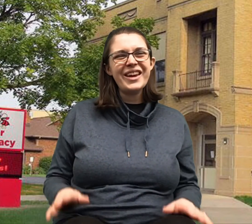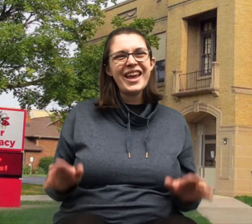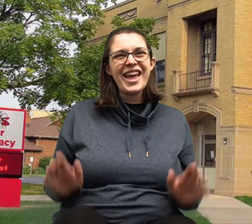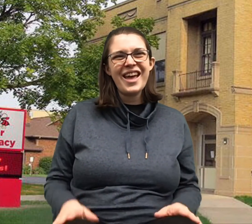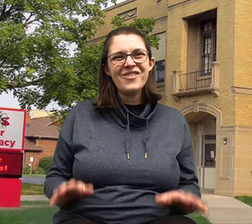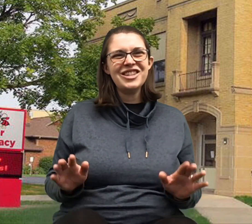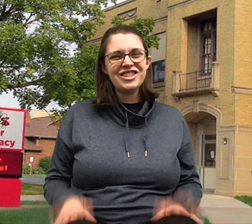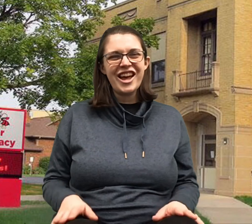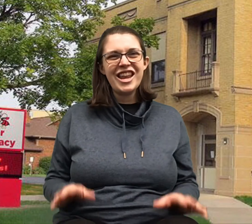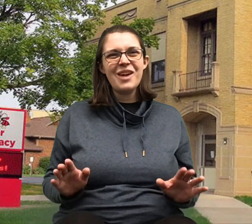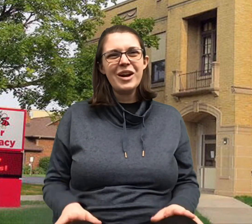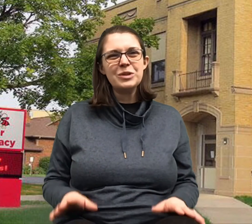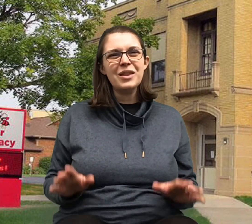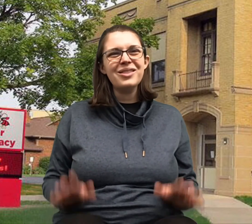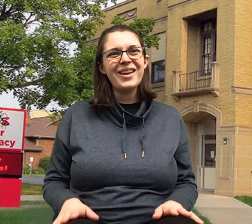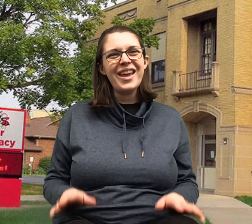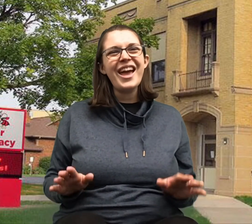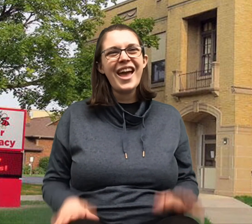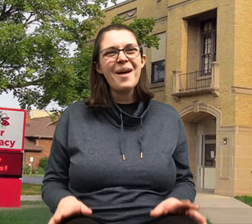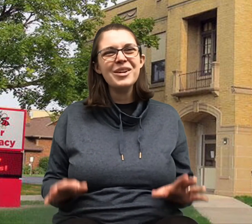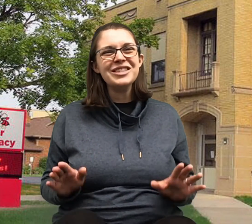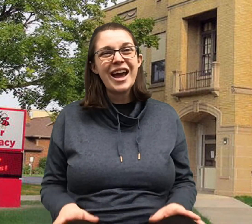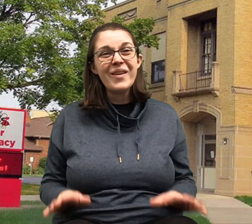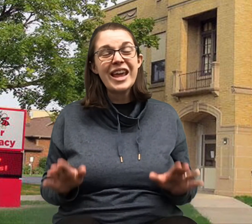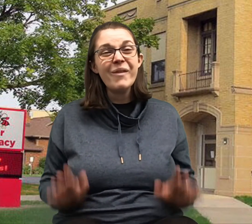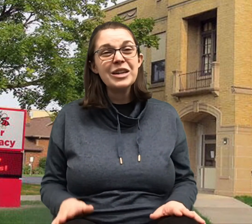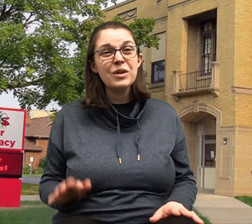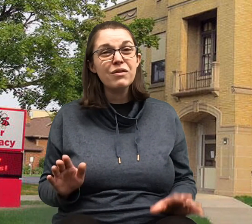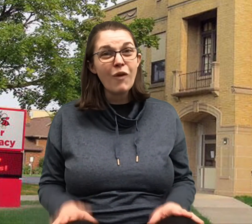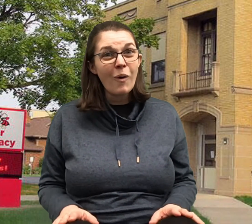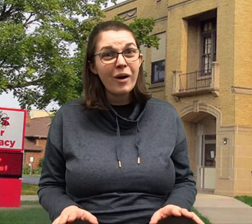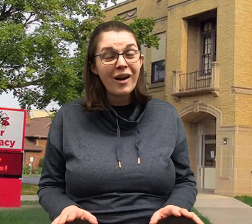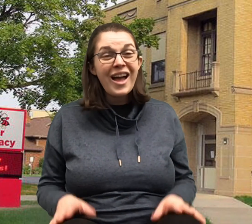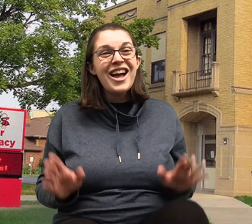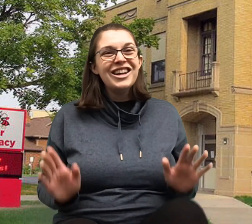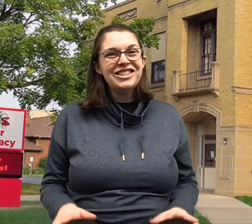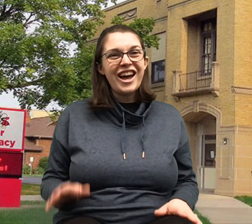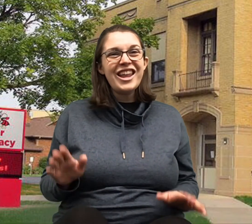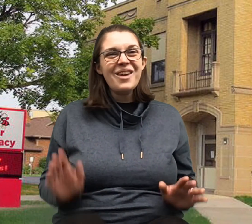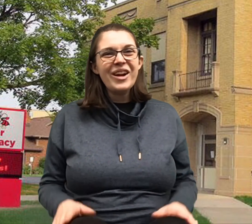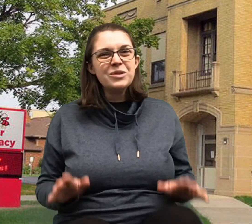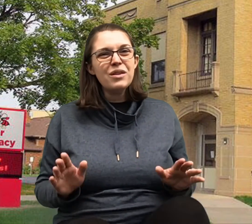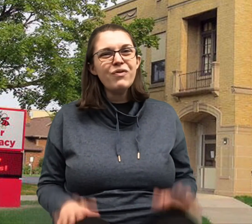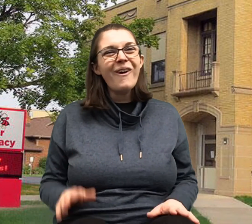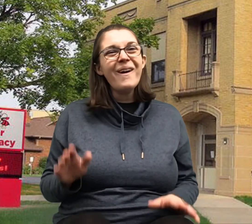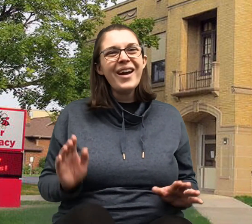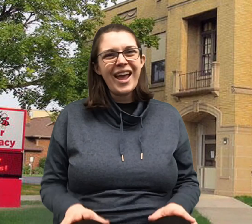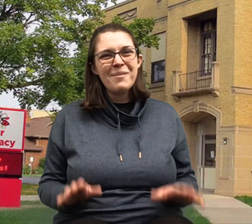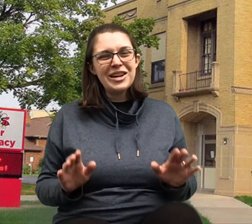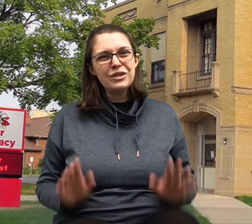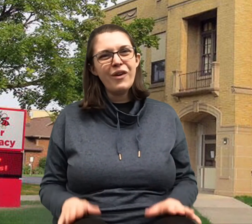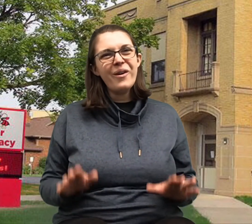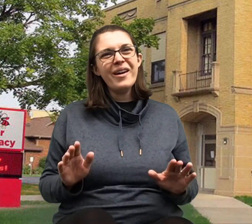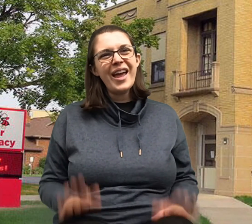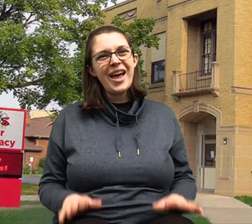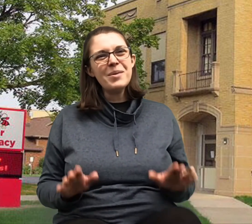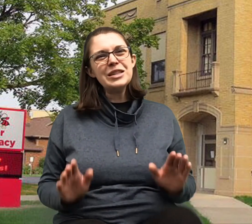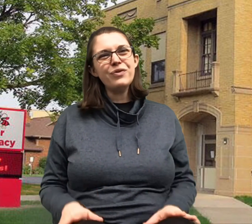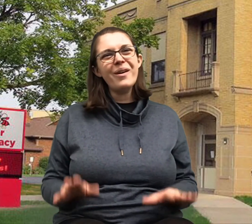hammers. Johnny works with three hammers. Now he works with four. Johnny works with four hammers, four hammers, four